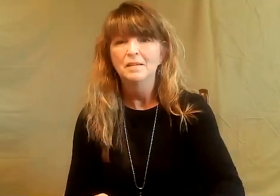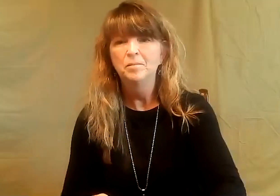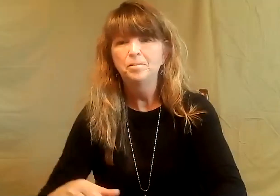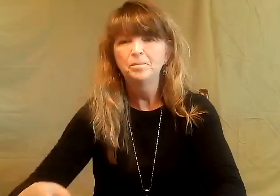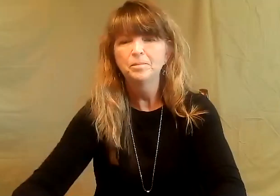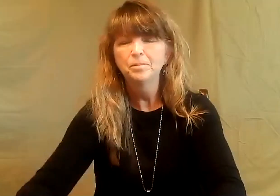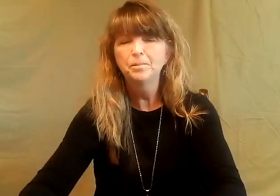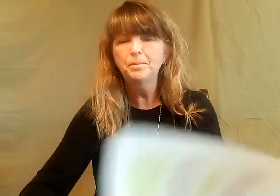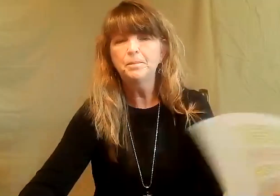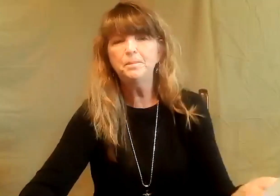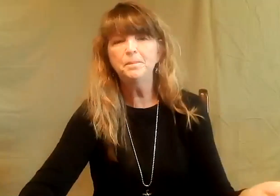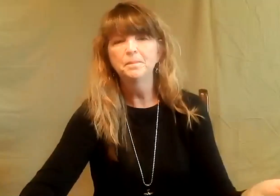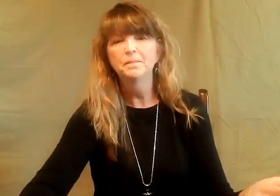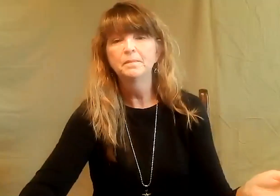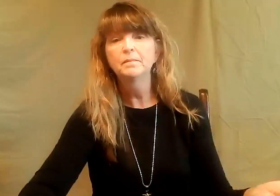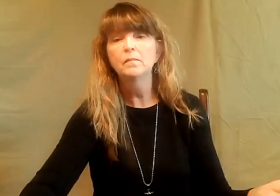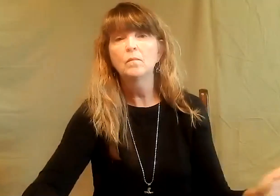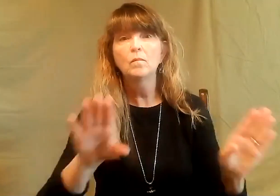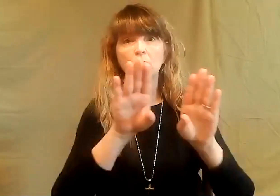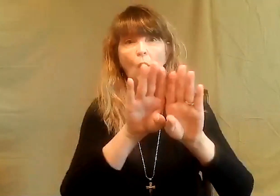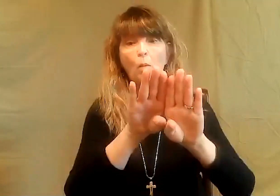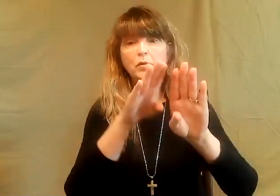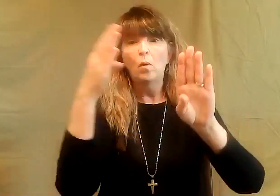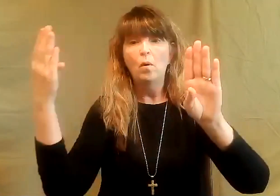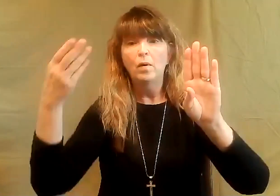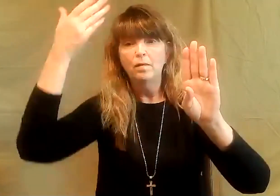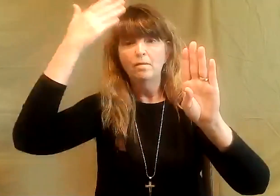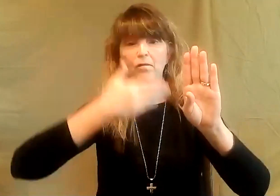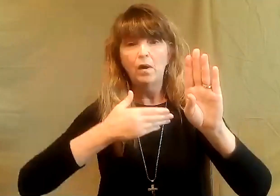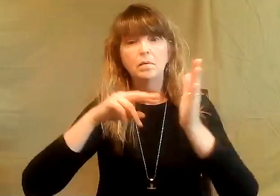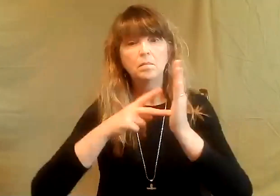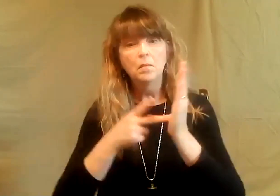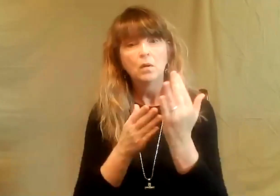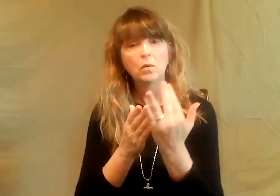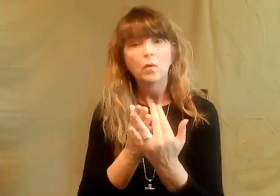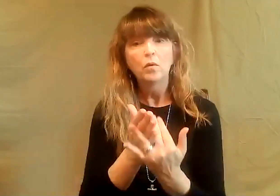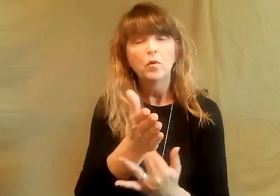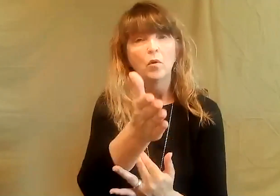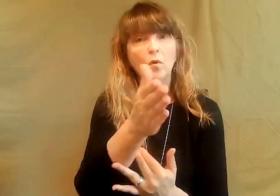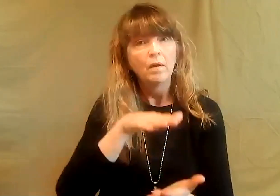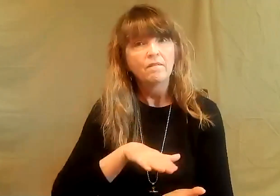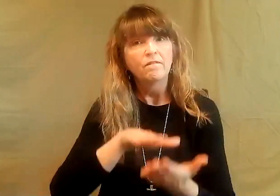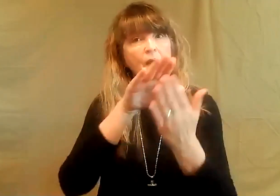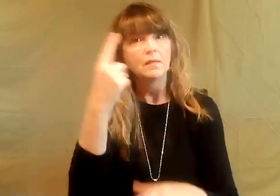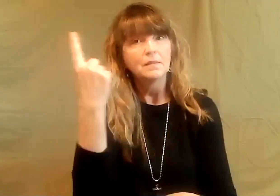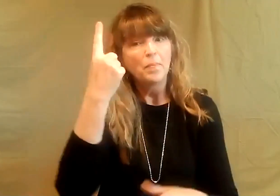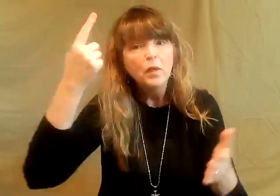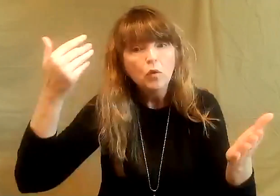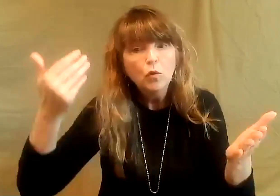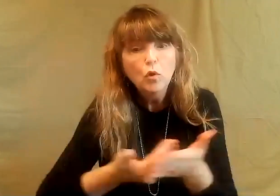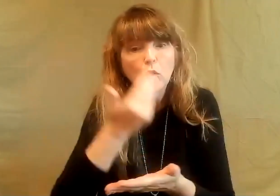your old habits and your old ways. Just don't. Once the door is opened in front of you, you are beckoned to go through.